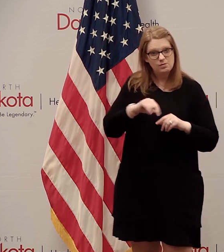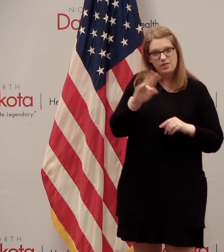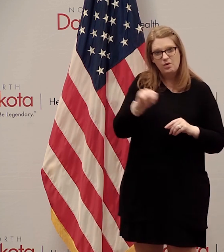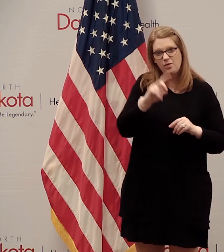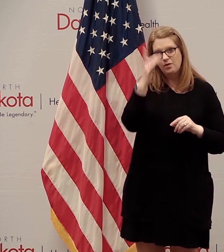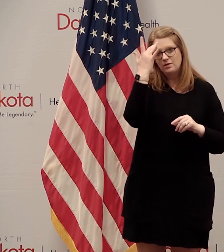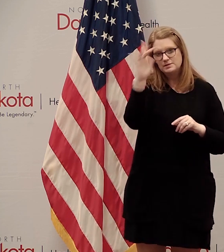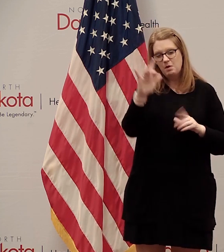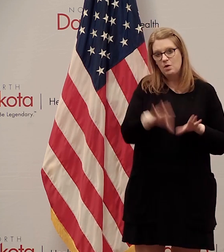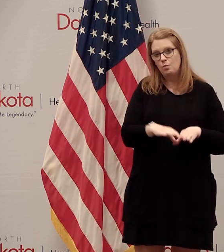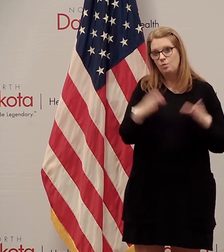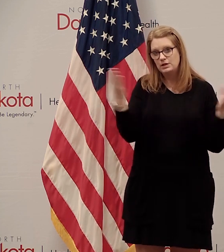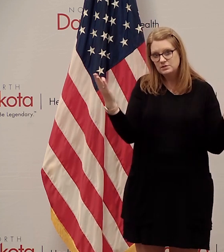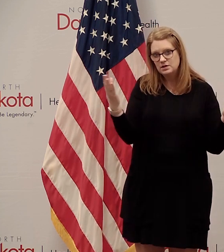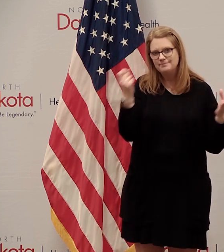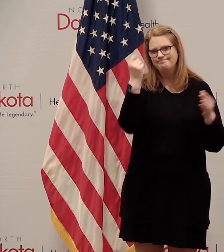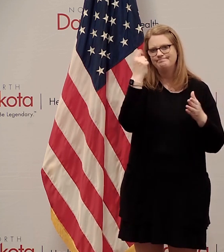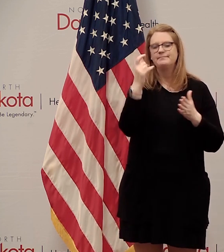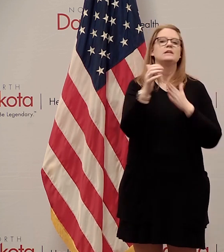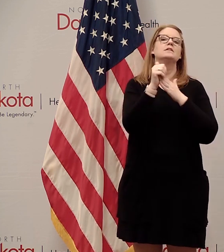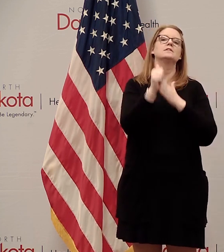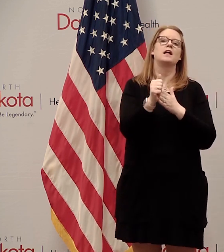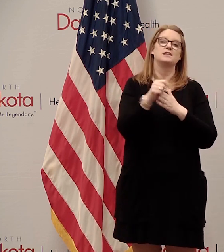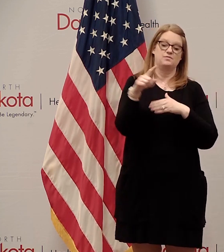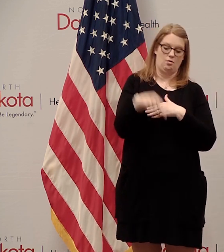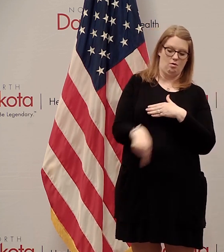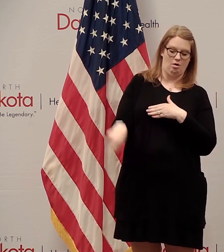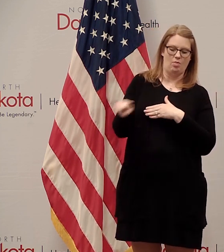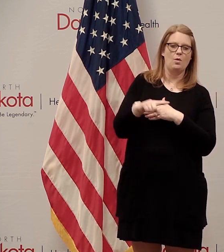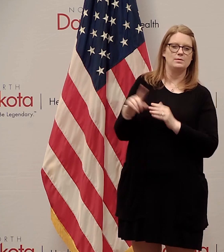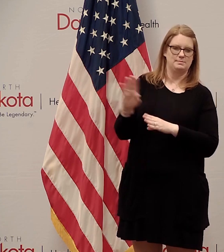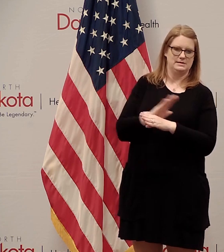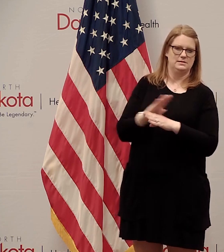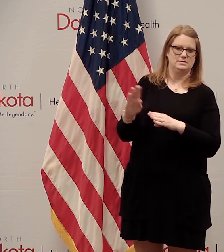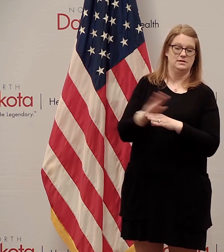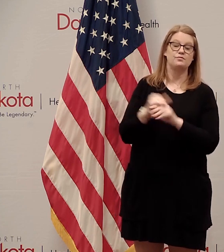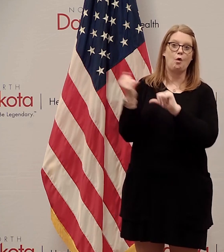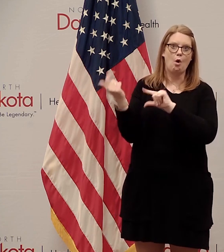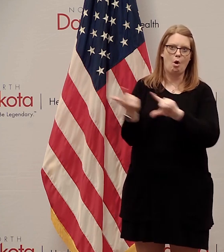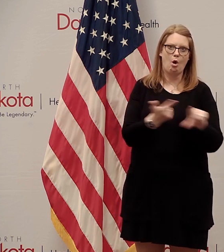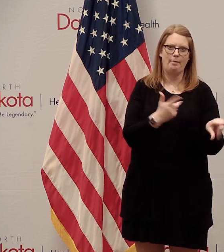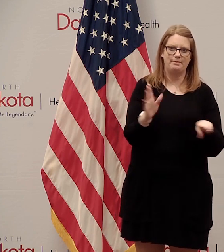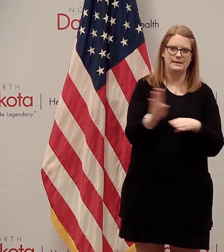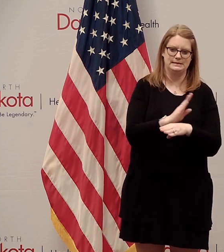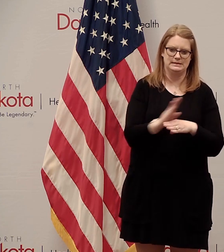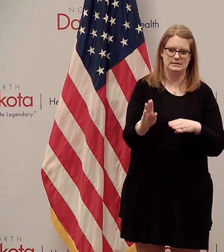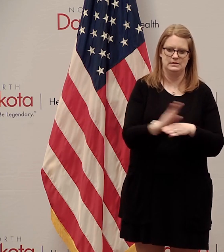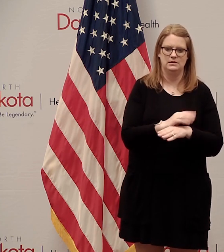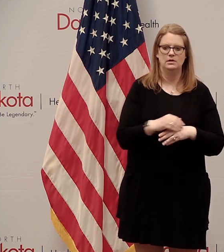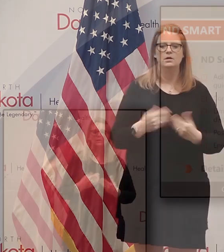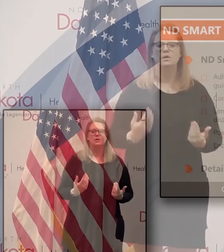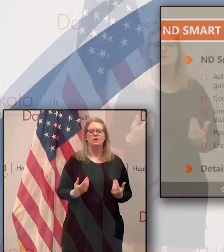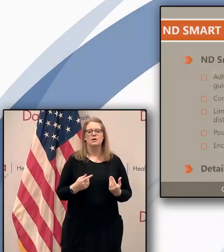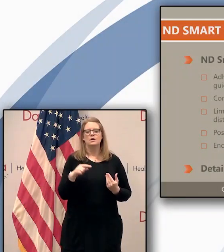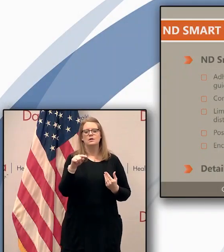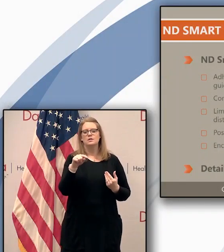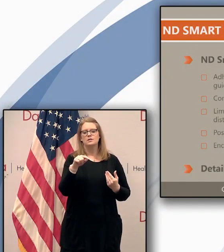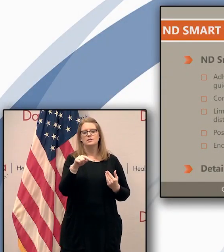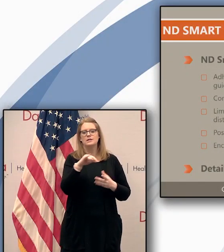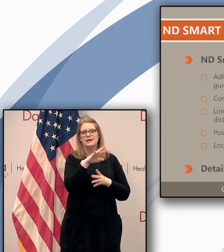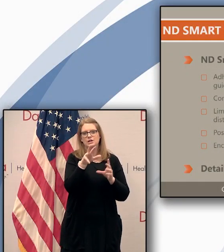guidelines uh for those industries but we're also putting out uh these which are the north dakota smart restart